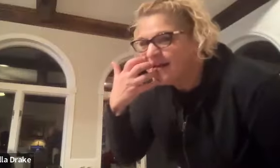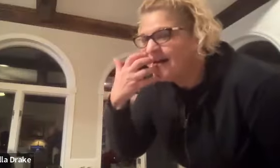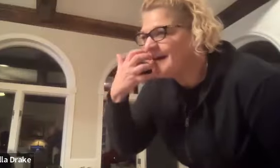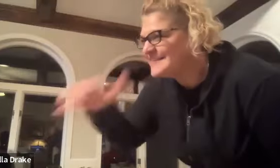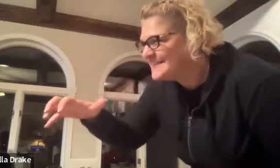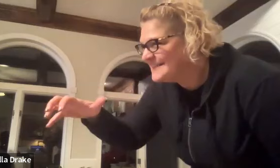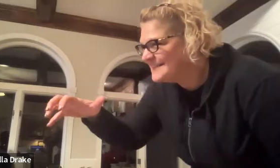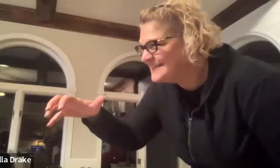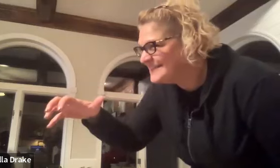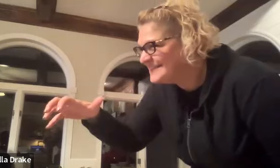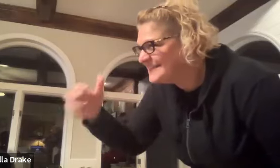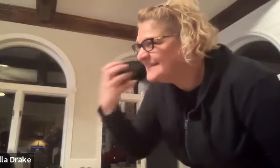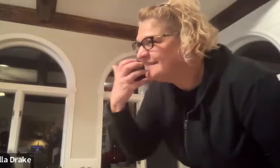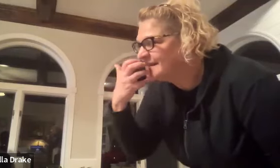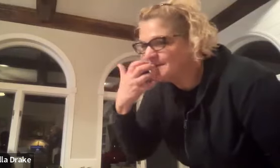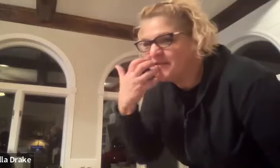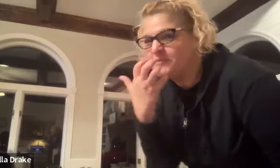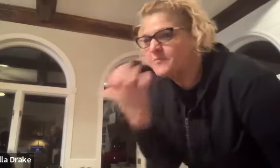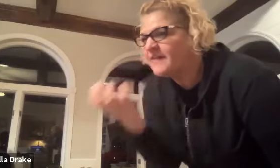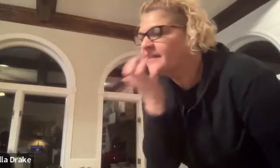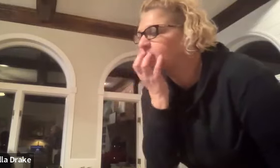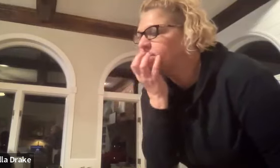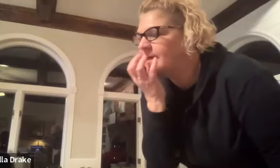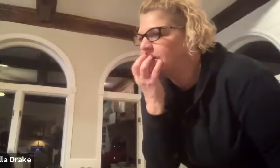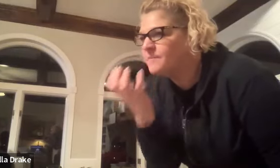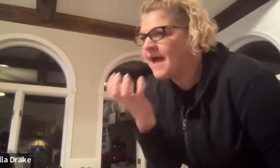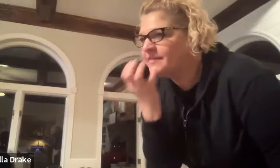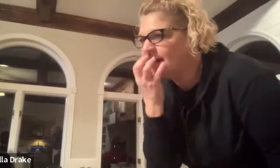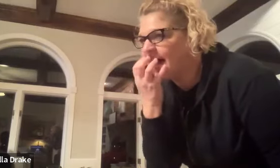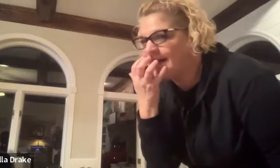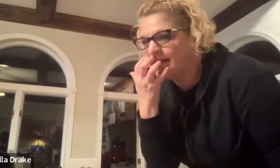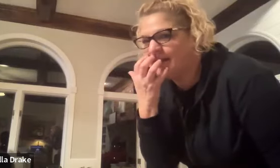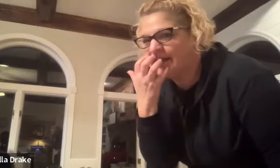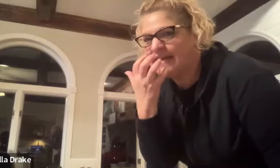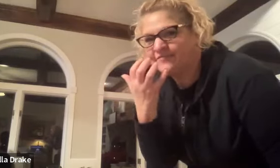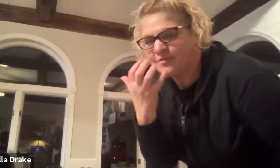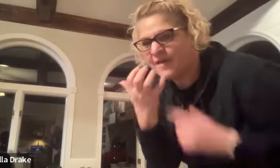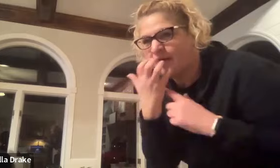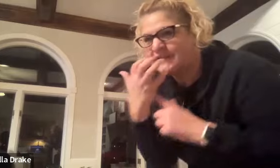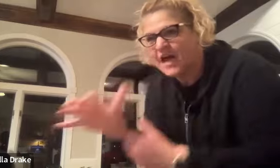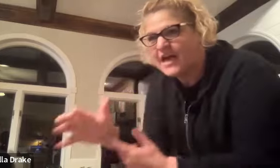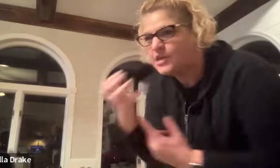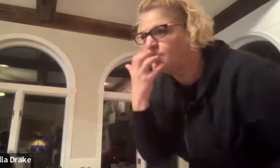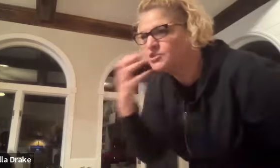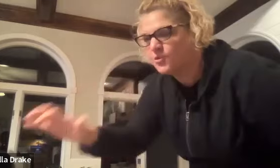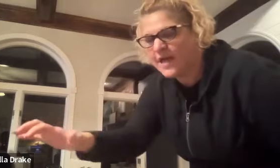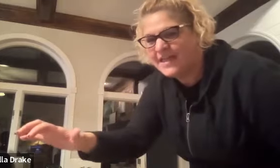hot comes to bed from your mouth like like your mouth is hot and the heat from your mouth is hot and you push it away